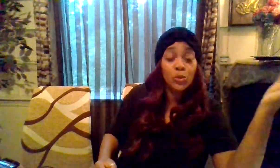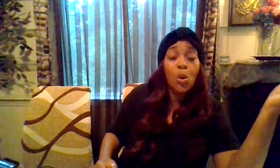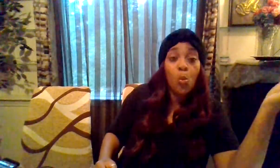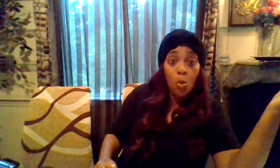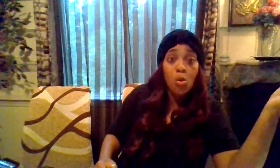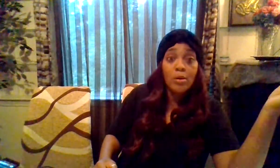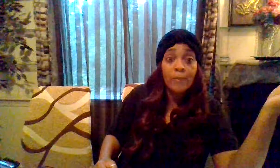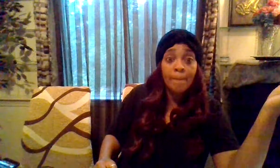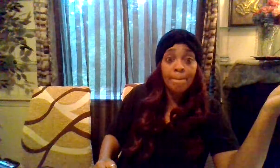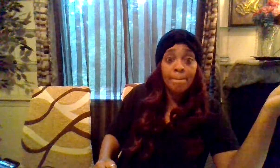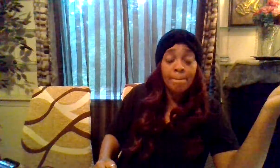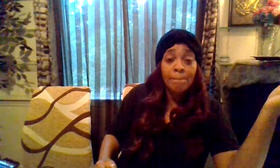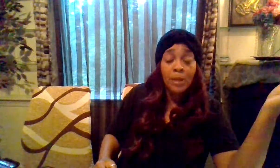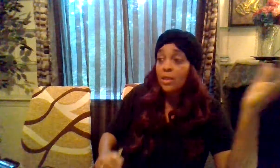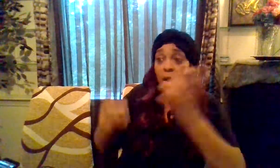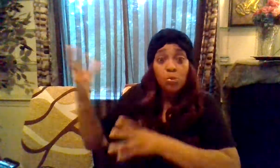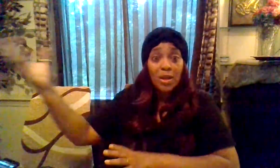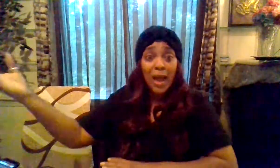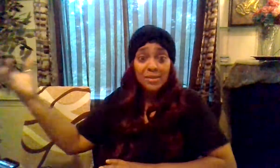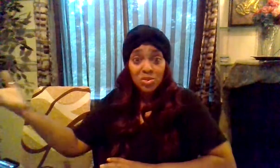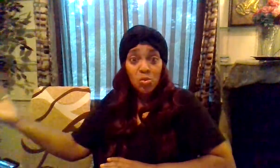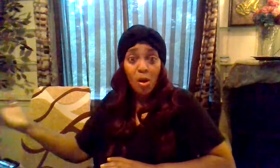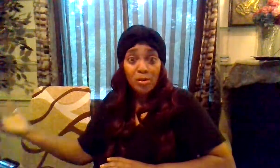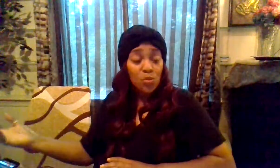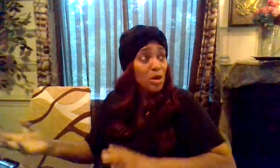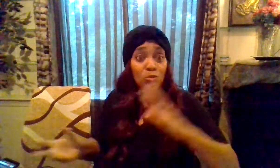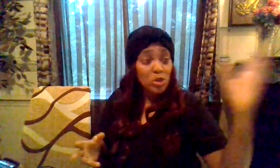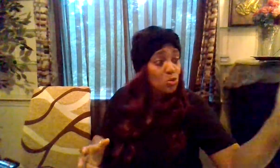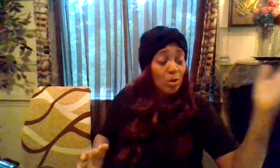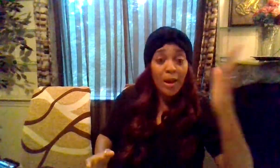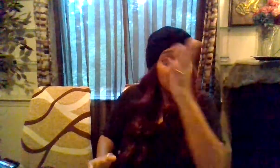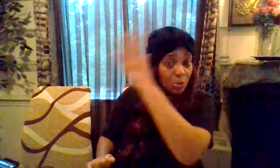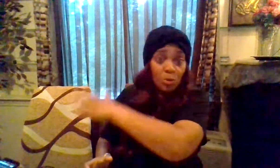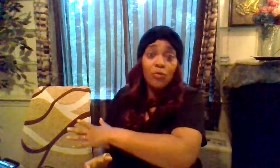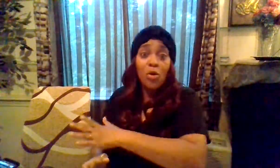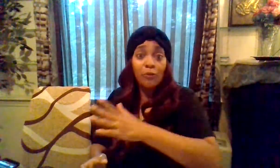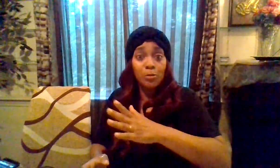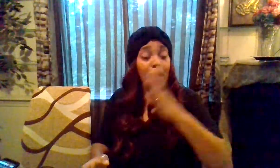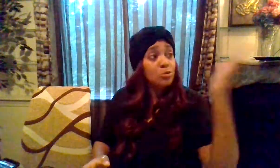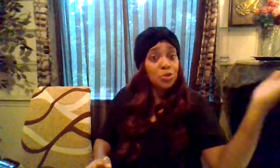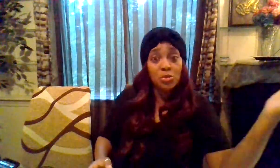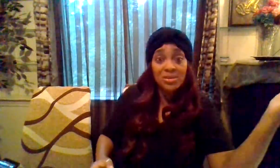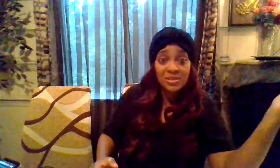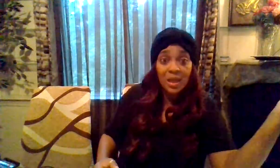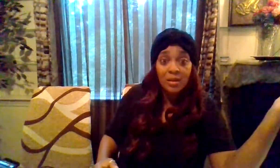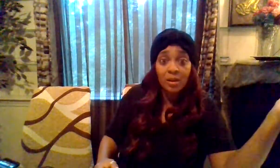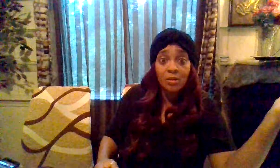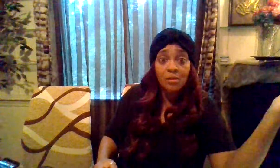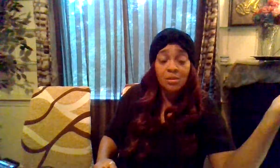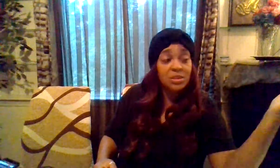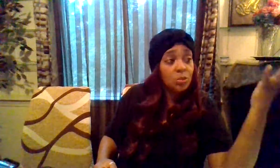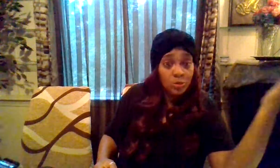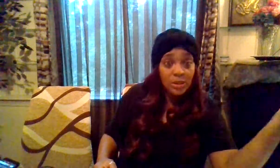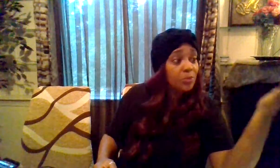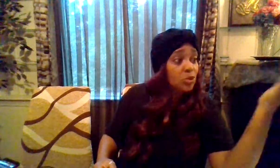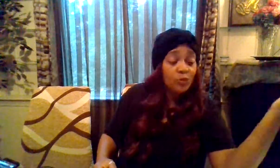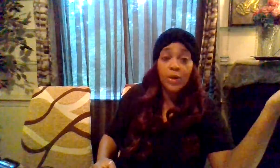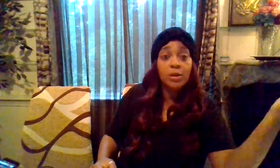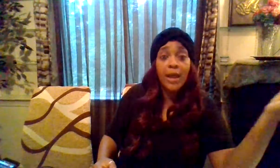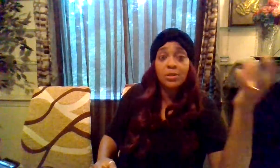through a war and not realizing you already won when you were able to move on from that you chose to stay there because there was something you felt like